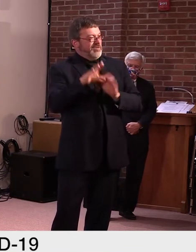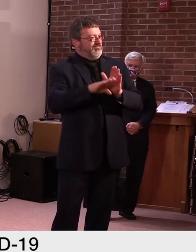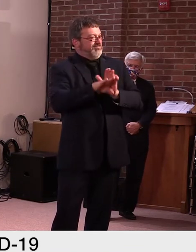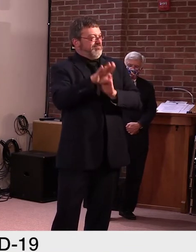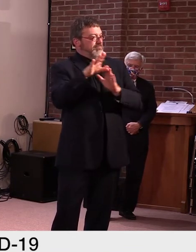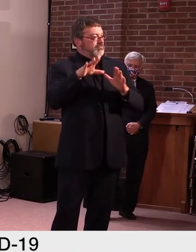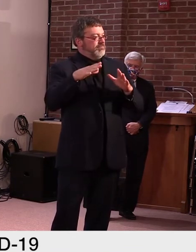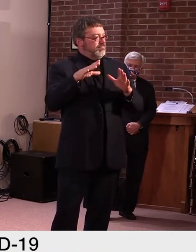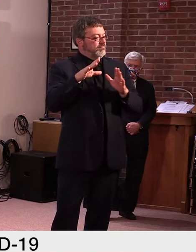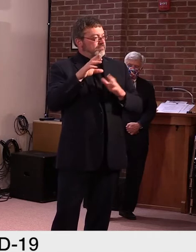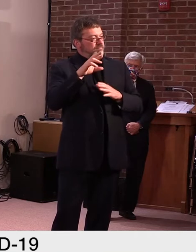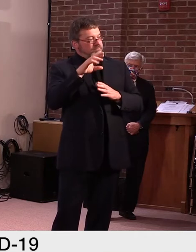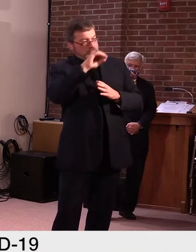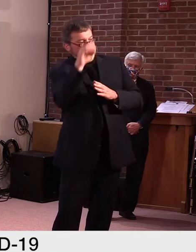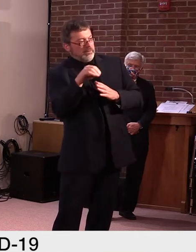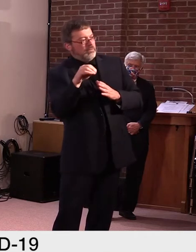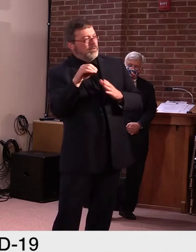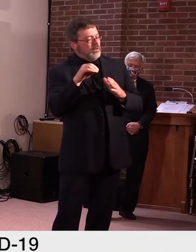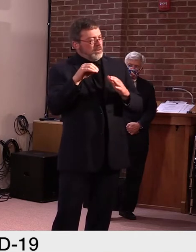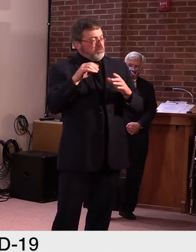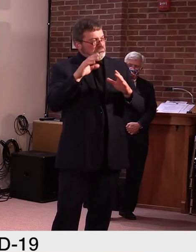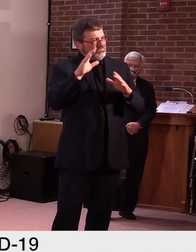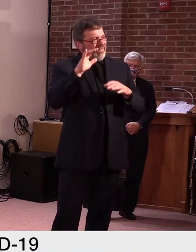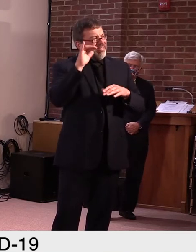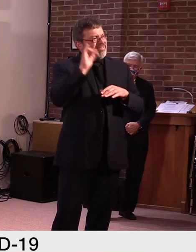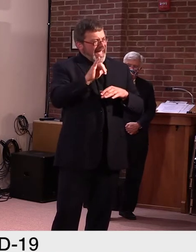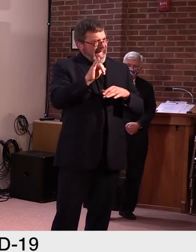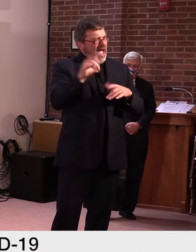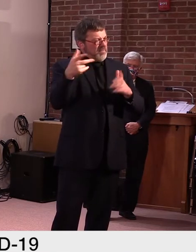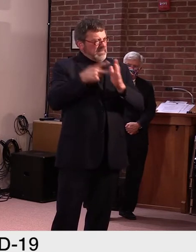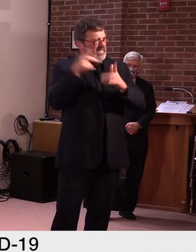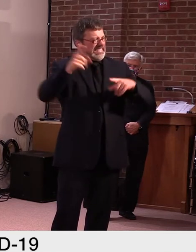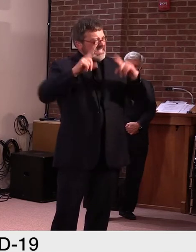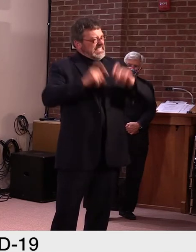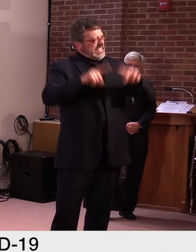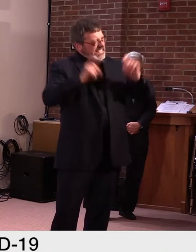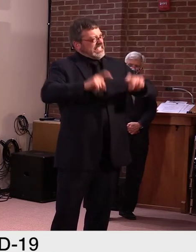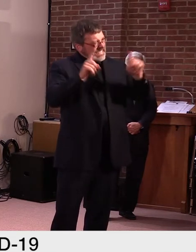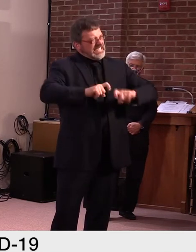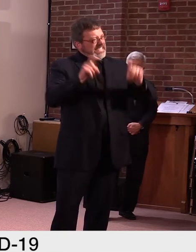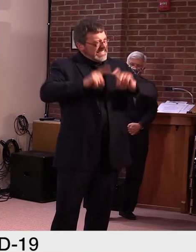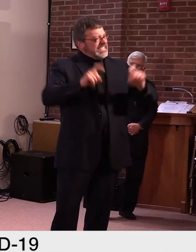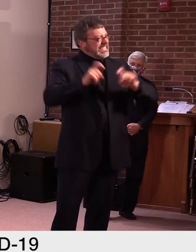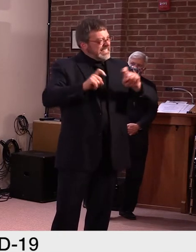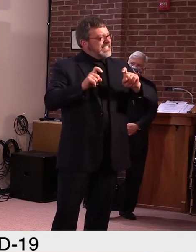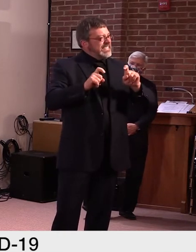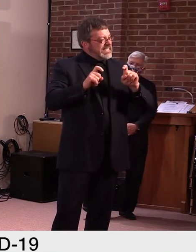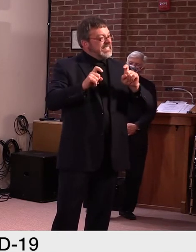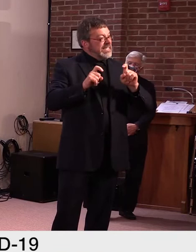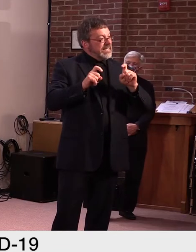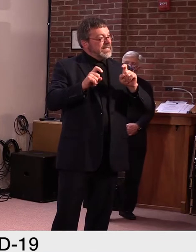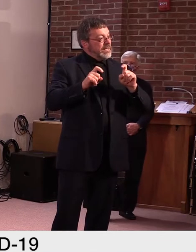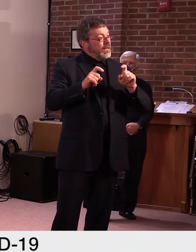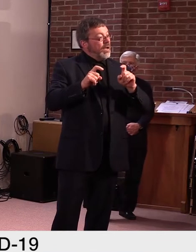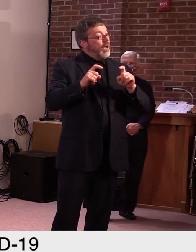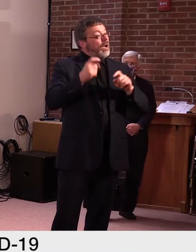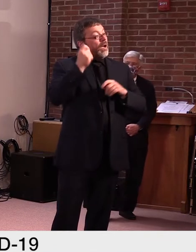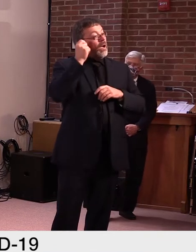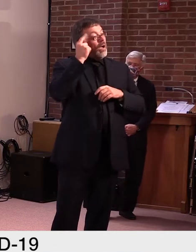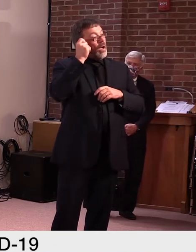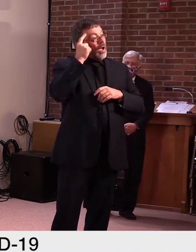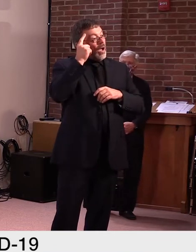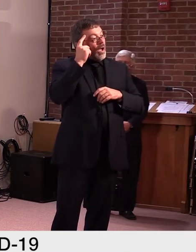testing a lot of people. Um, and in some states, they're only testing symptomatic people.